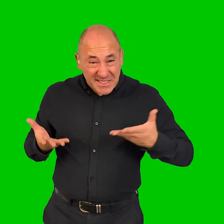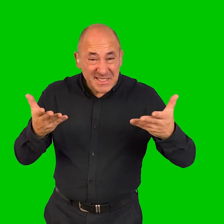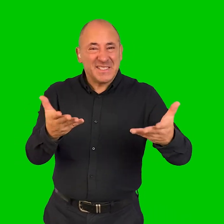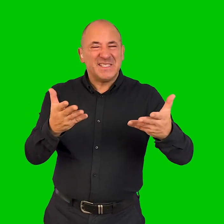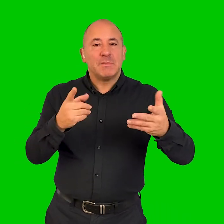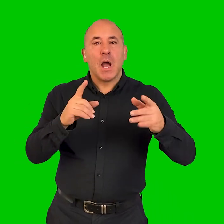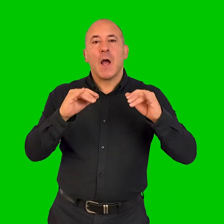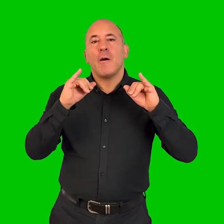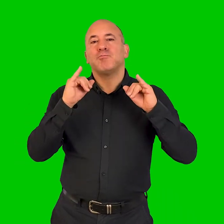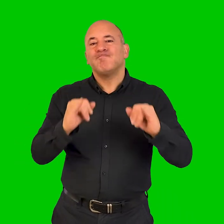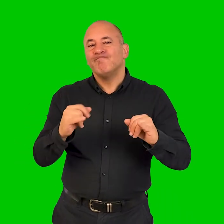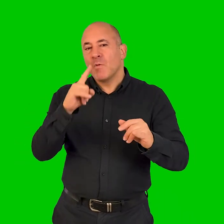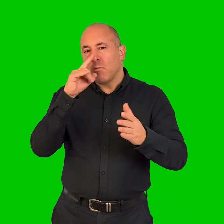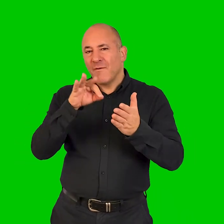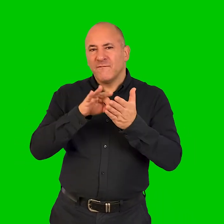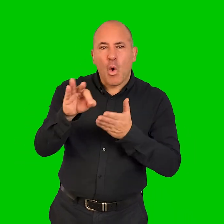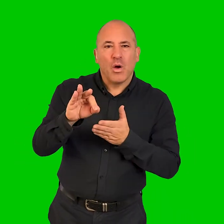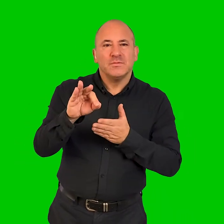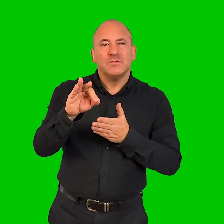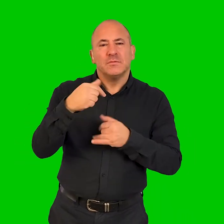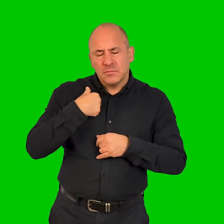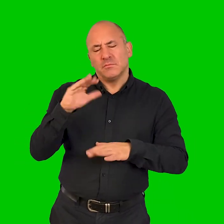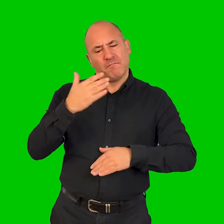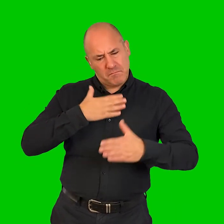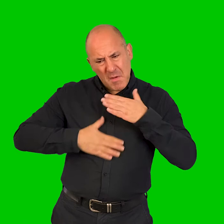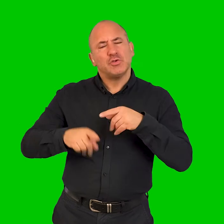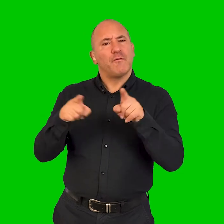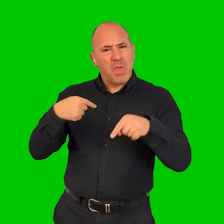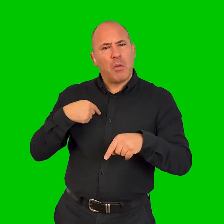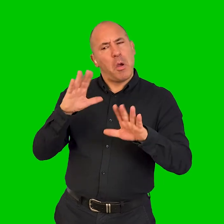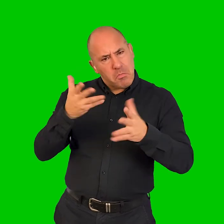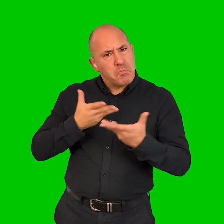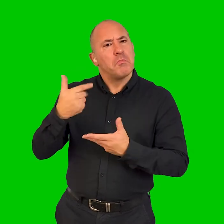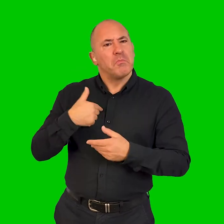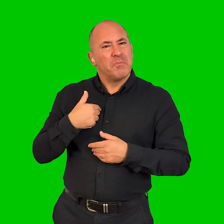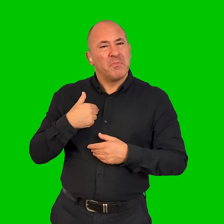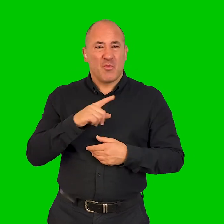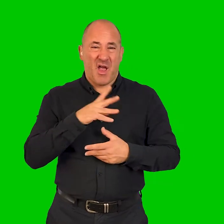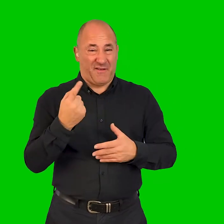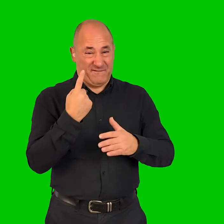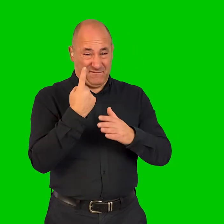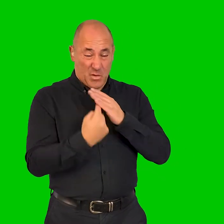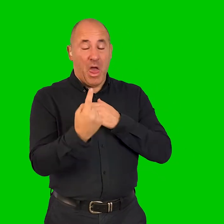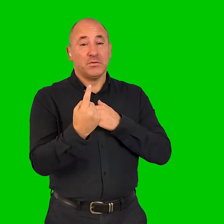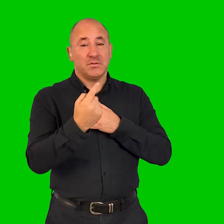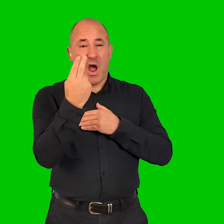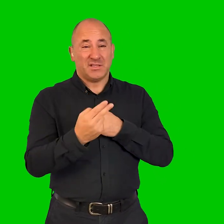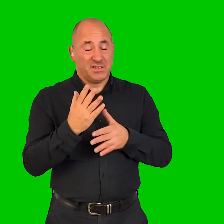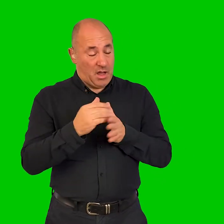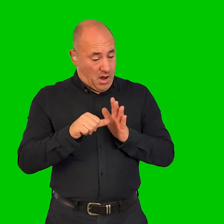people, organizations and certainly individuals freelance individuals who are just trying to get their work out there and can't